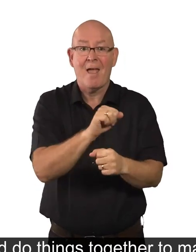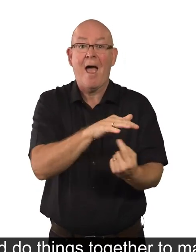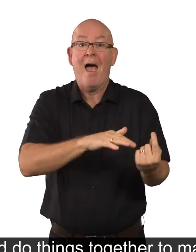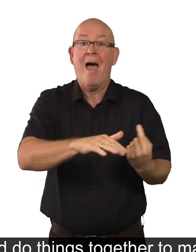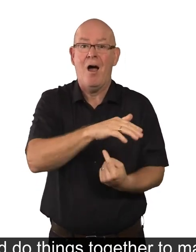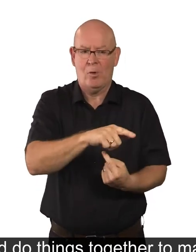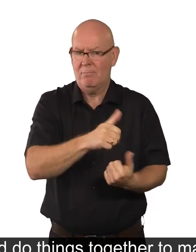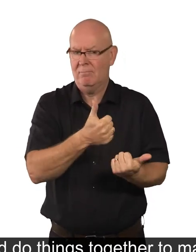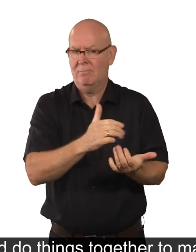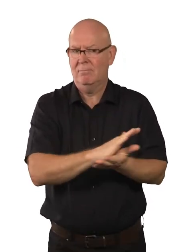good place to live.